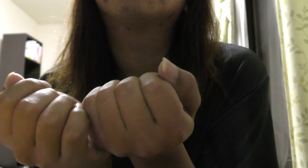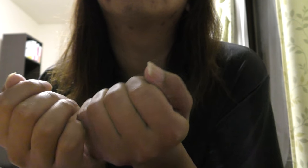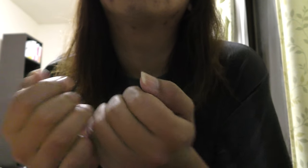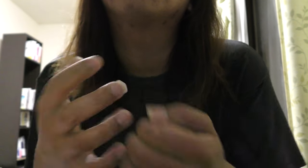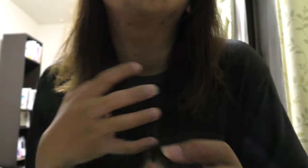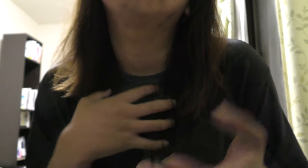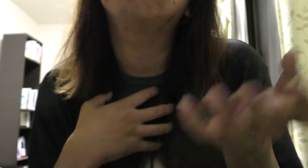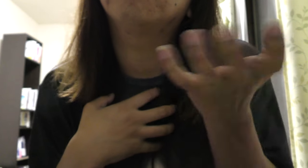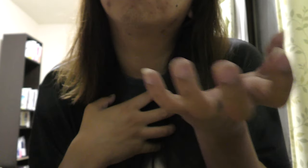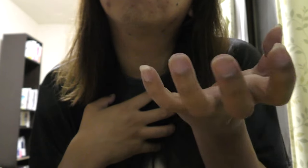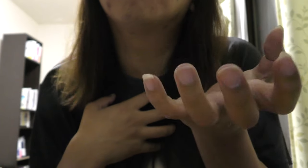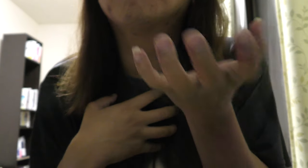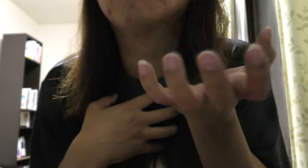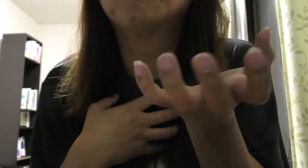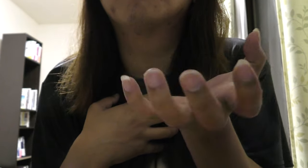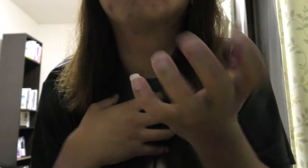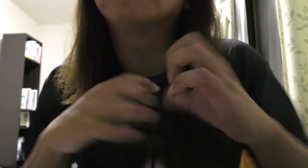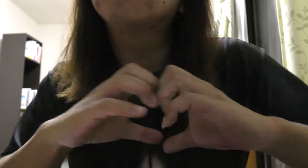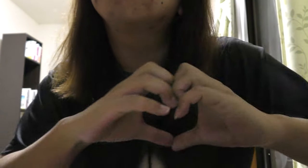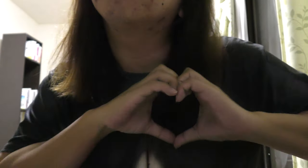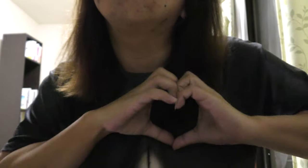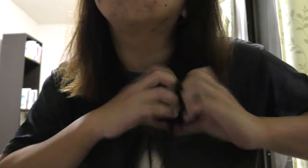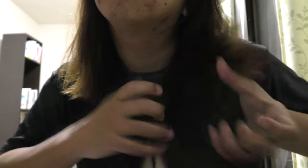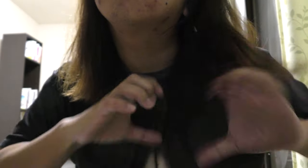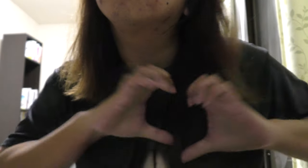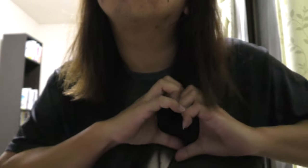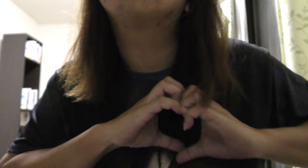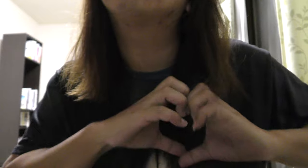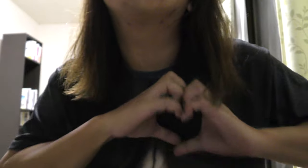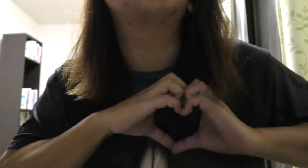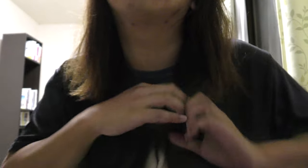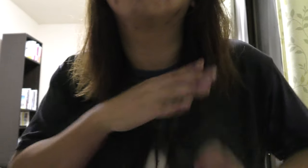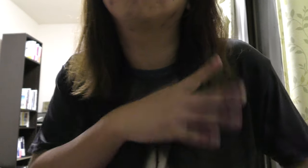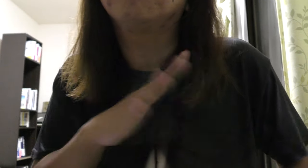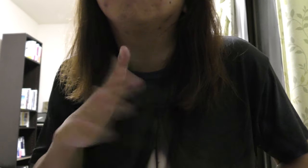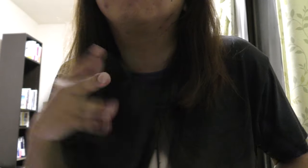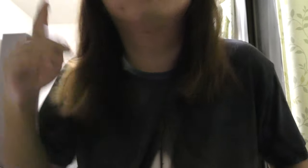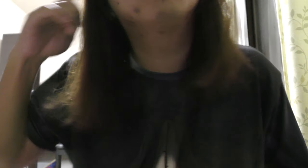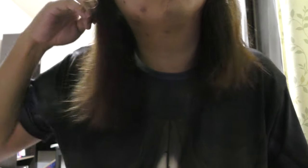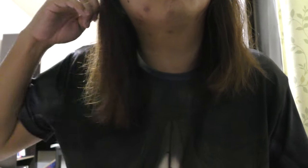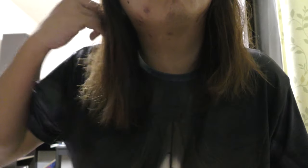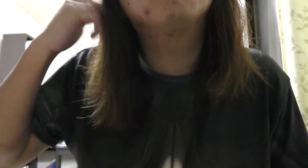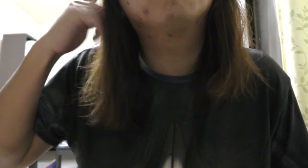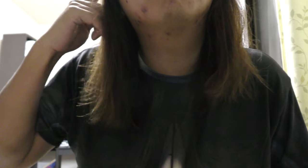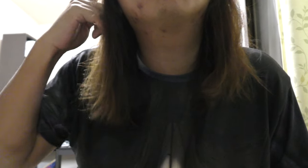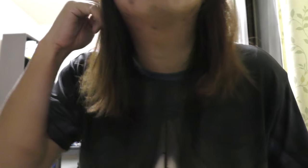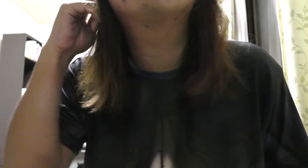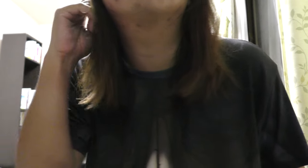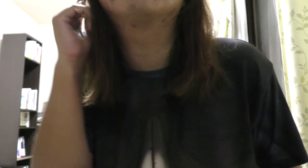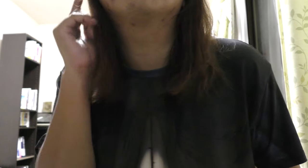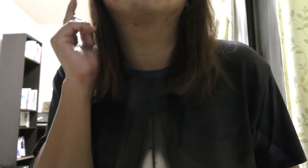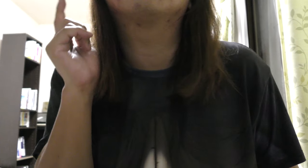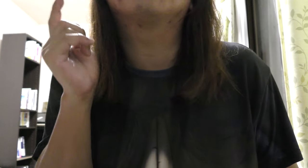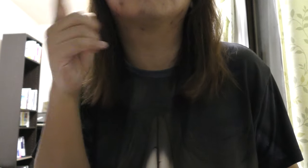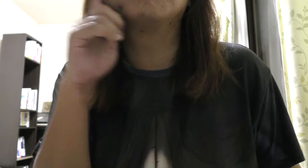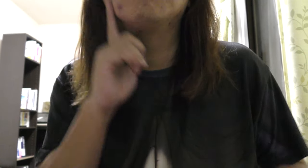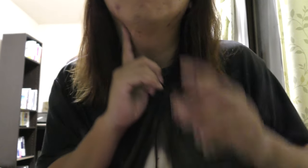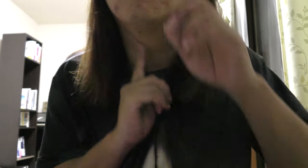Swing the heart in Feel it inside out When the wind